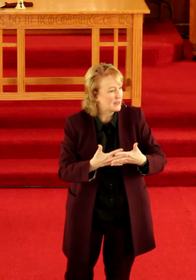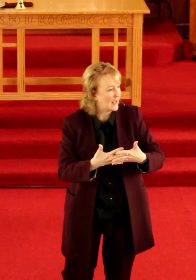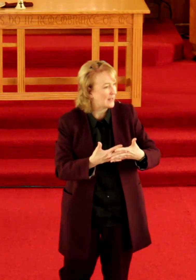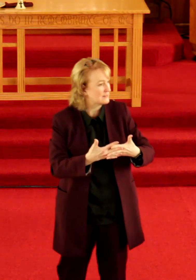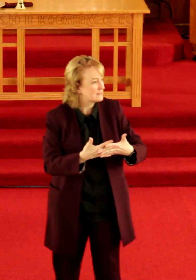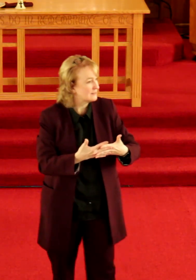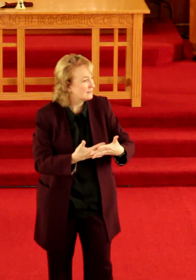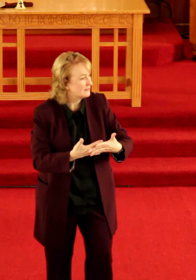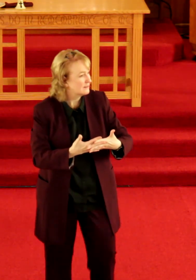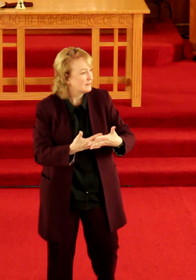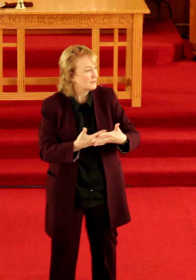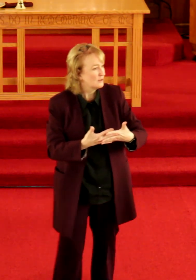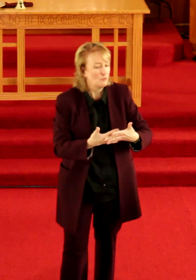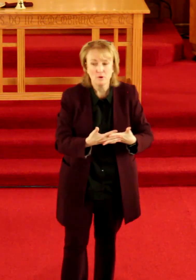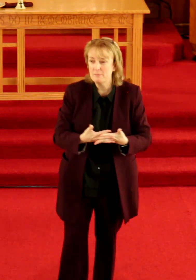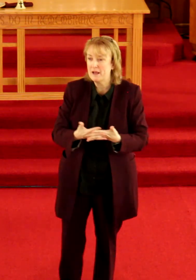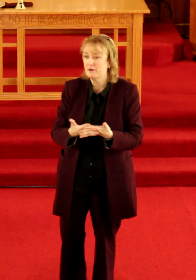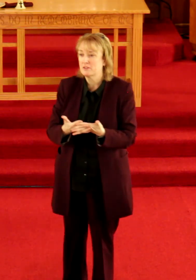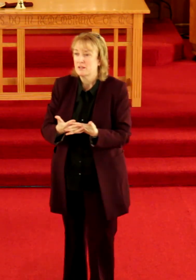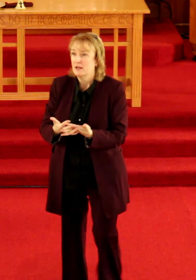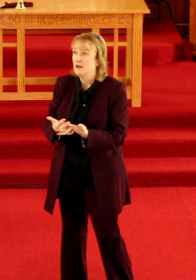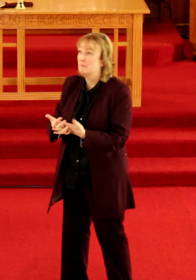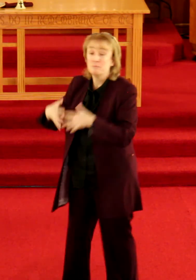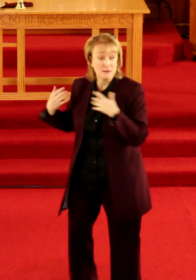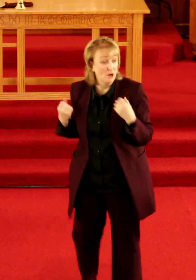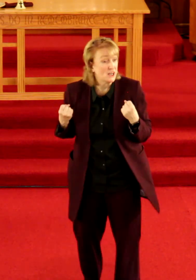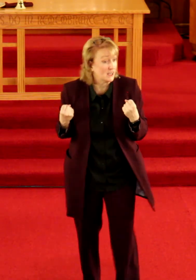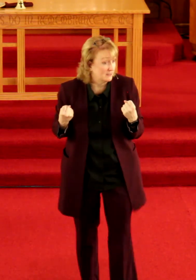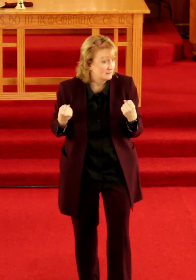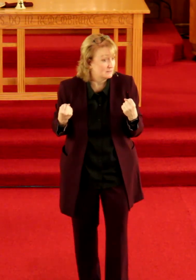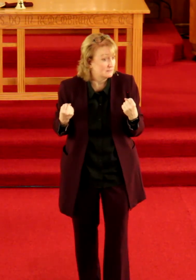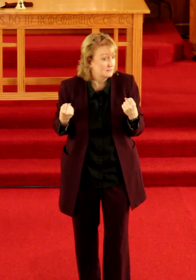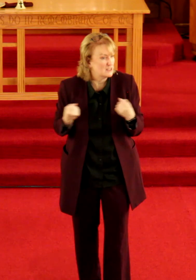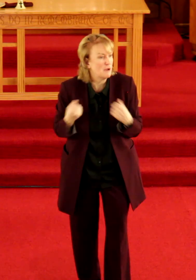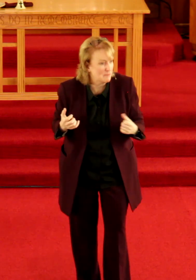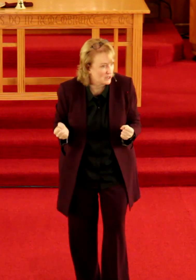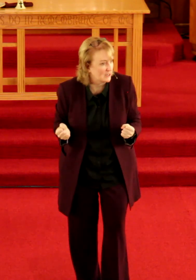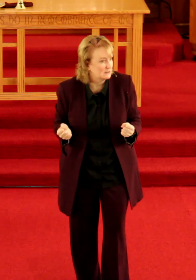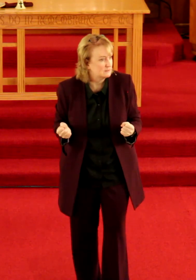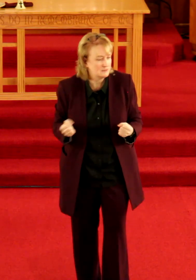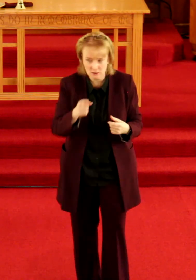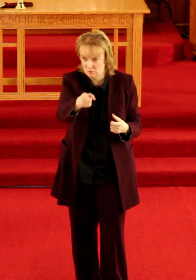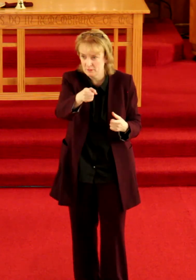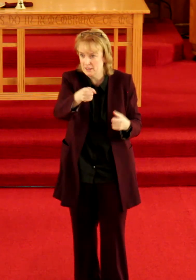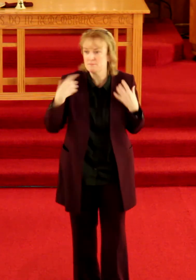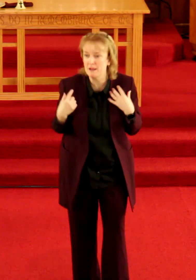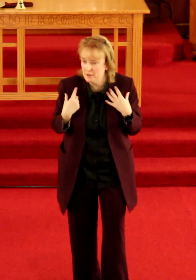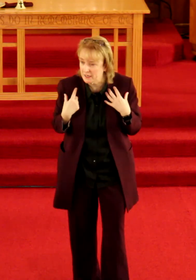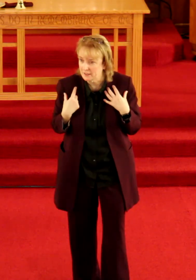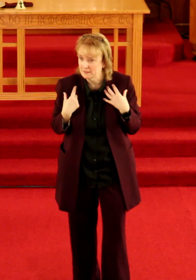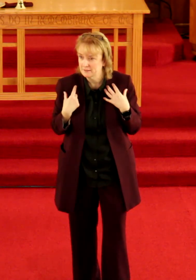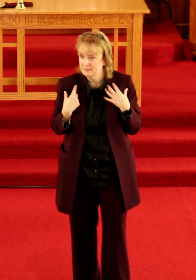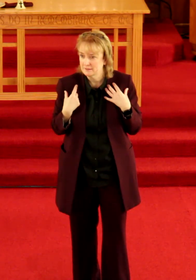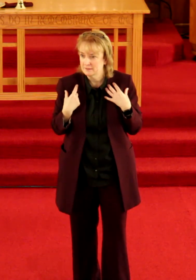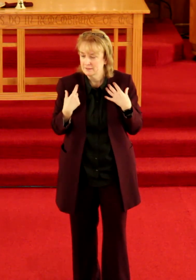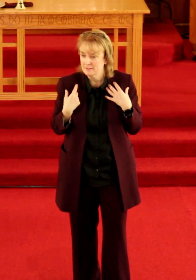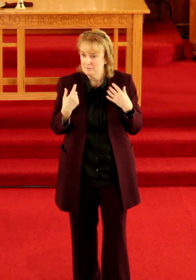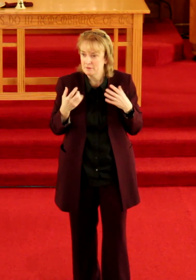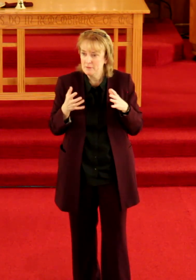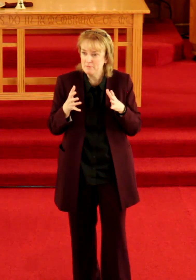enhanced. What about my money? It's my money, not your money. It's my money. But maybe